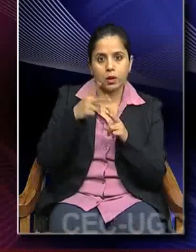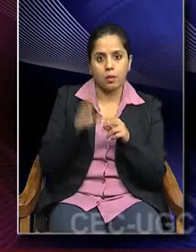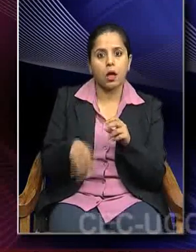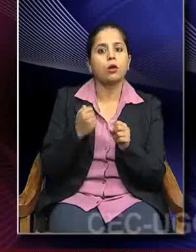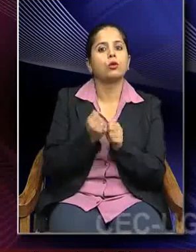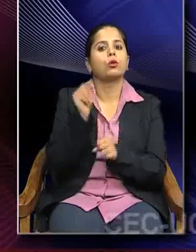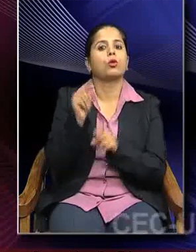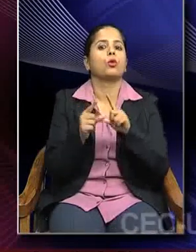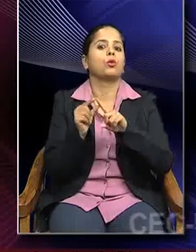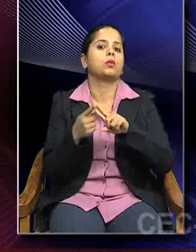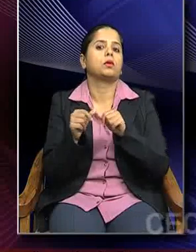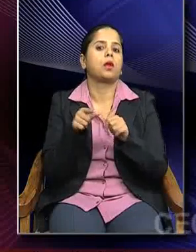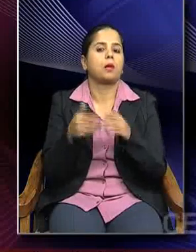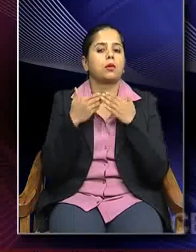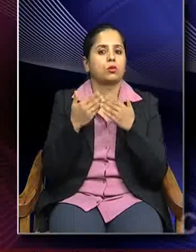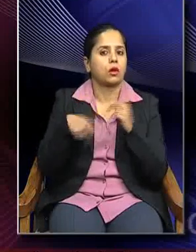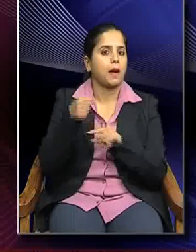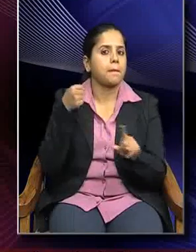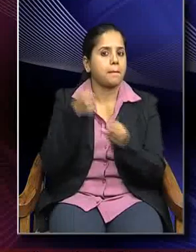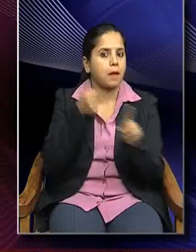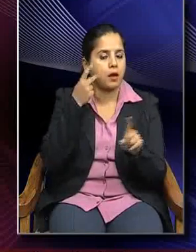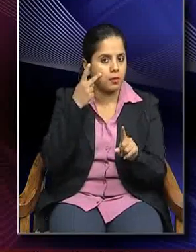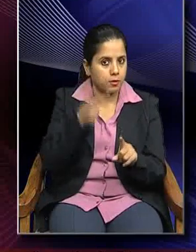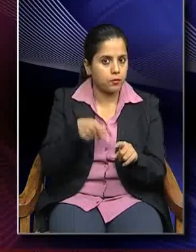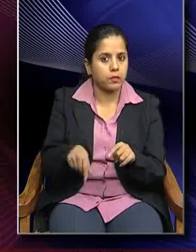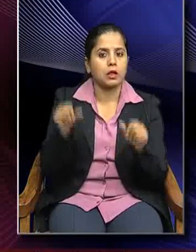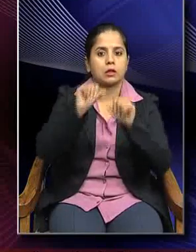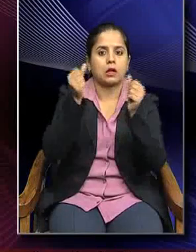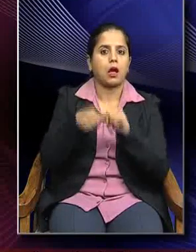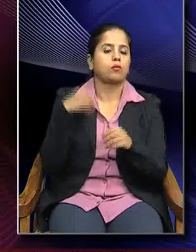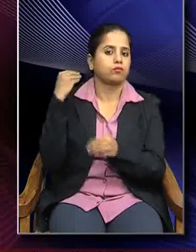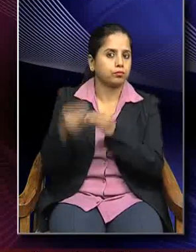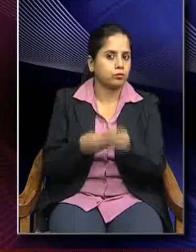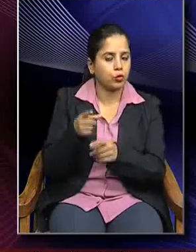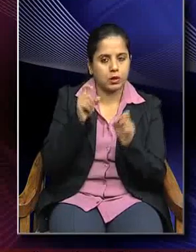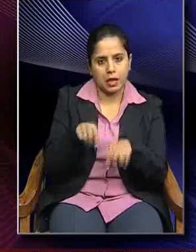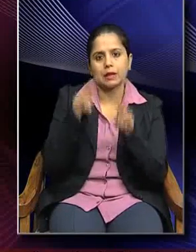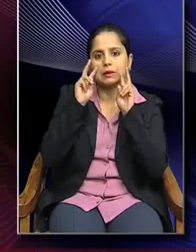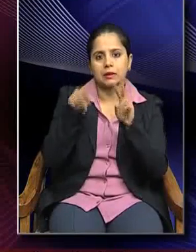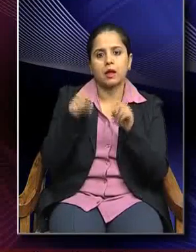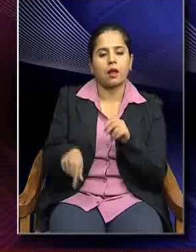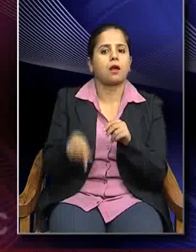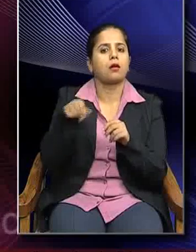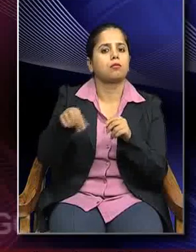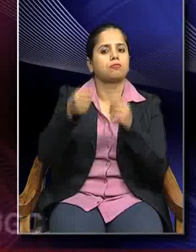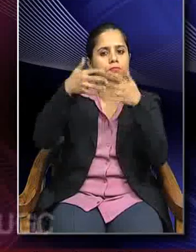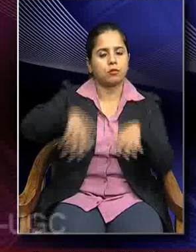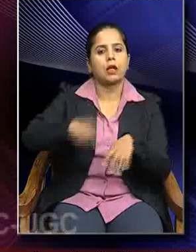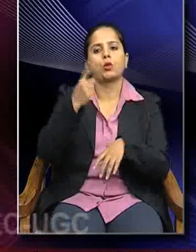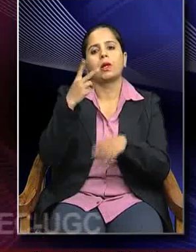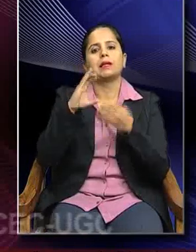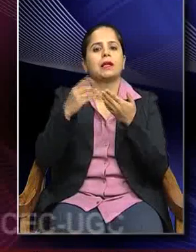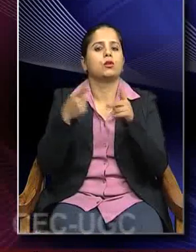period and Mathura school impact and sculpturing traditions can be seen down to 12th century